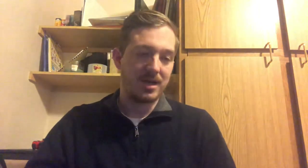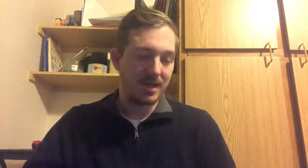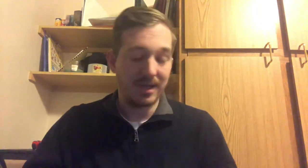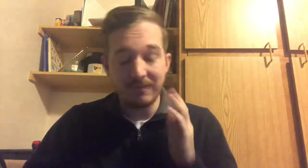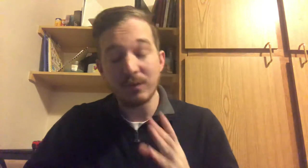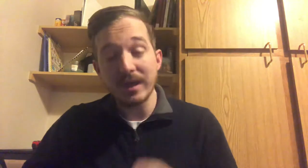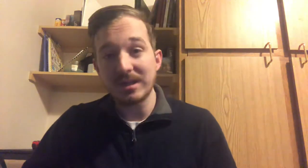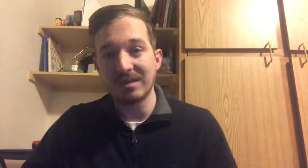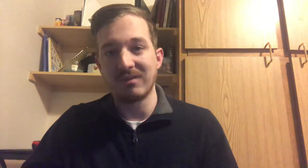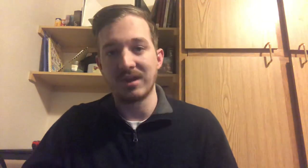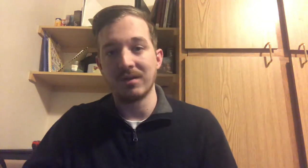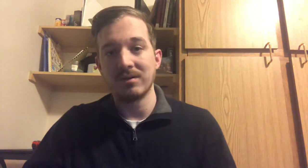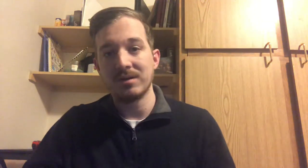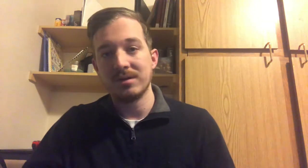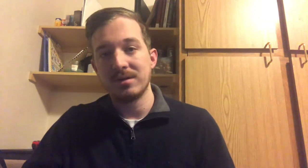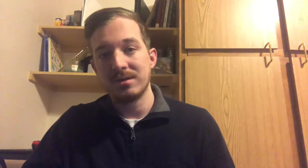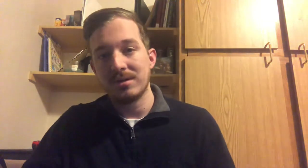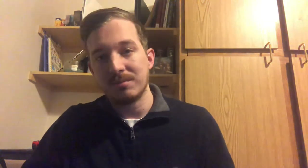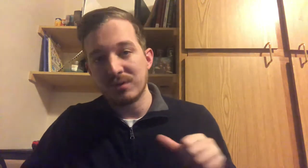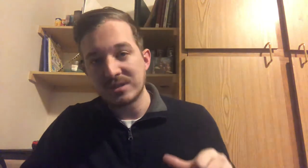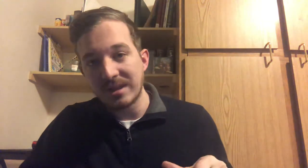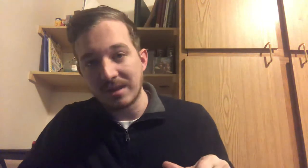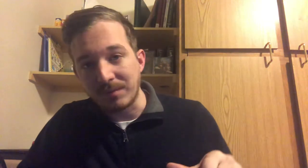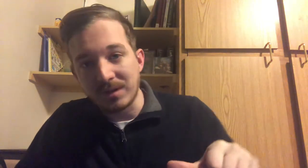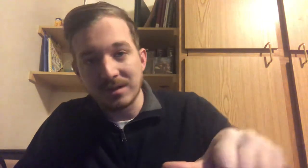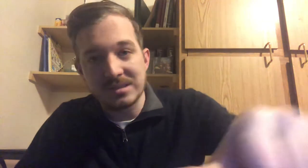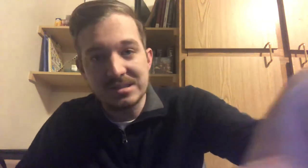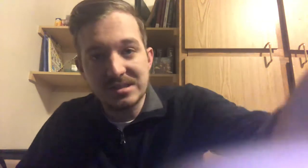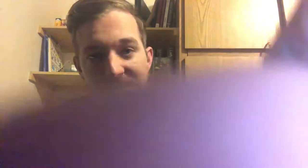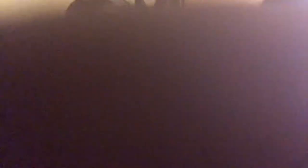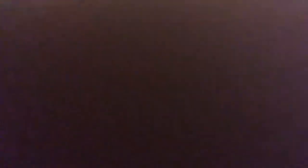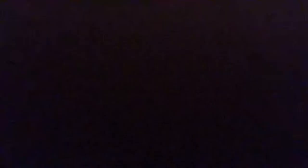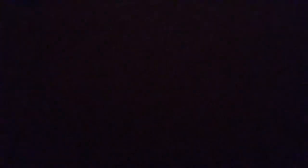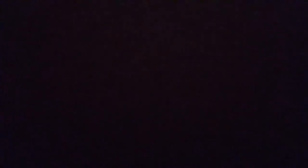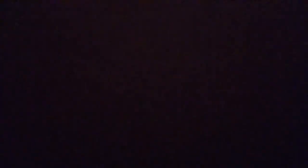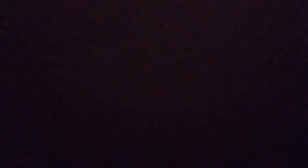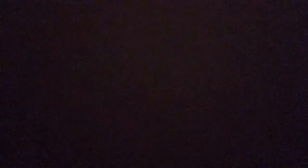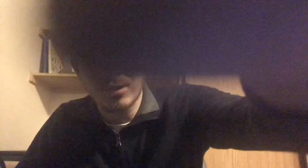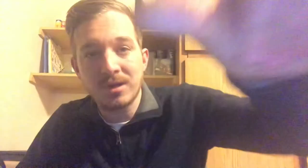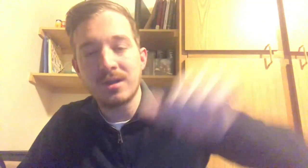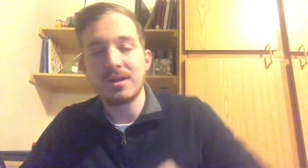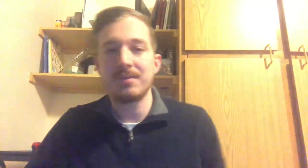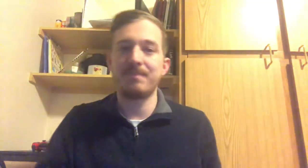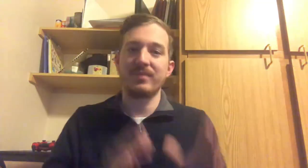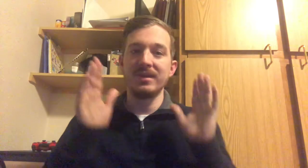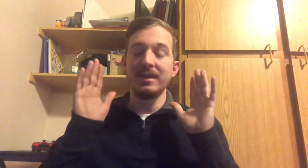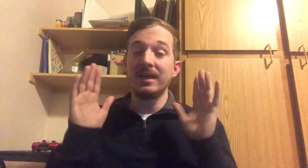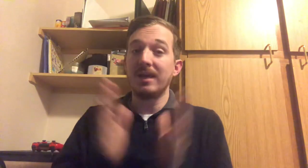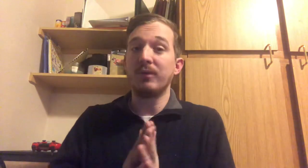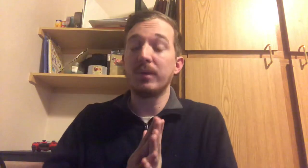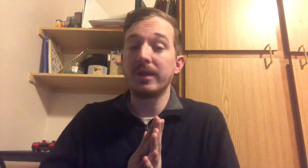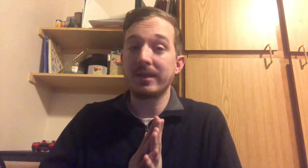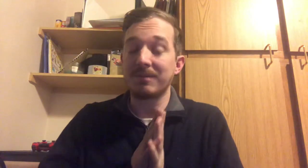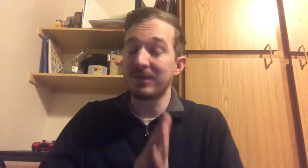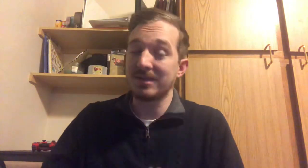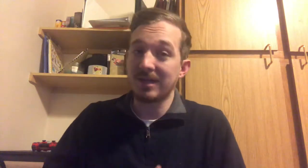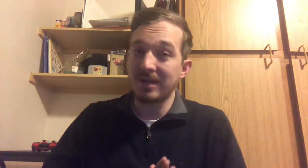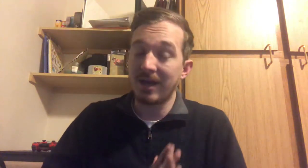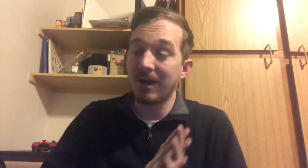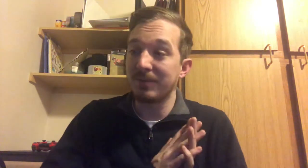If you liked this video, push that like button, and so far you can't see me anymore. If you'd really like to, please